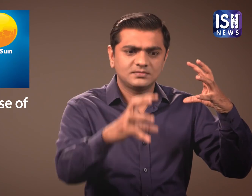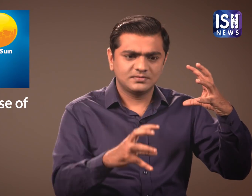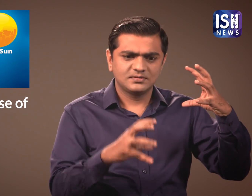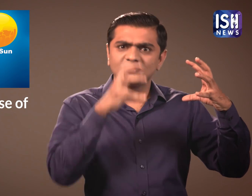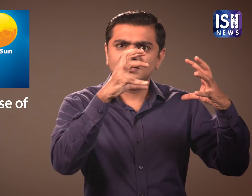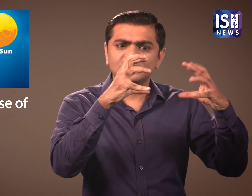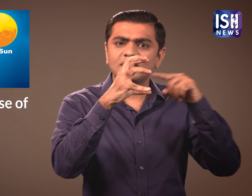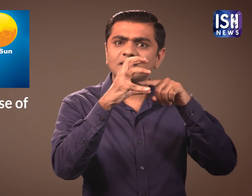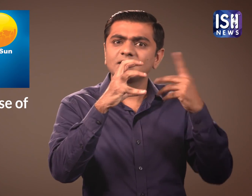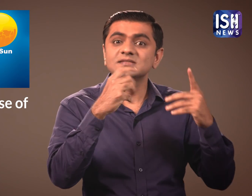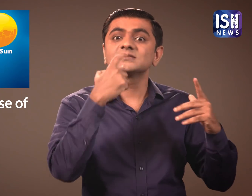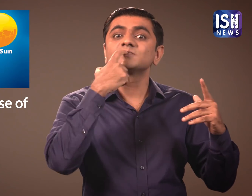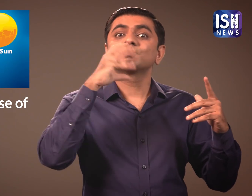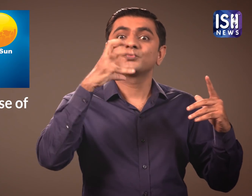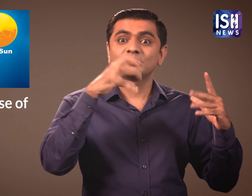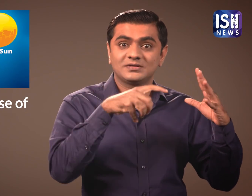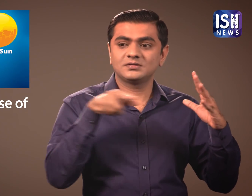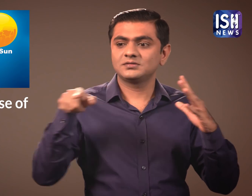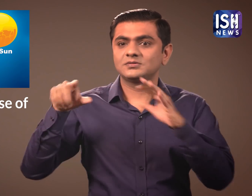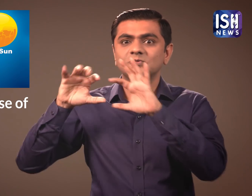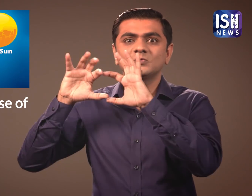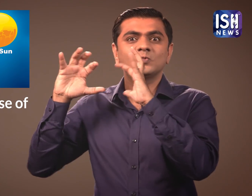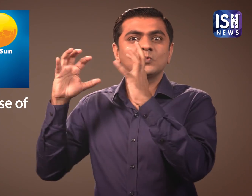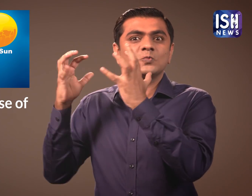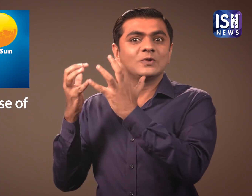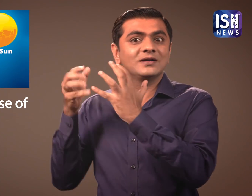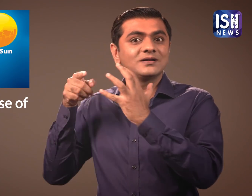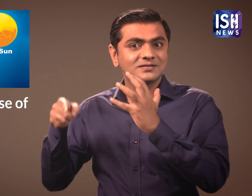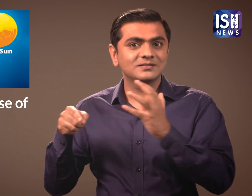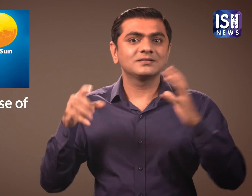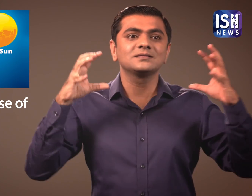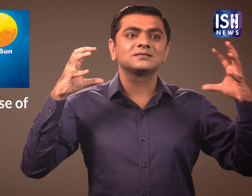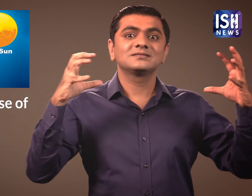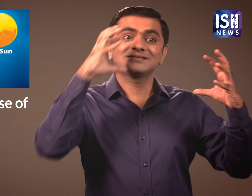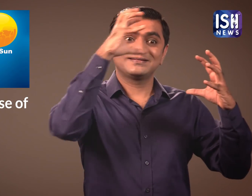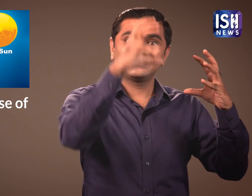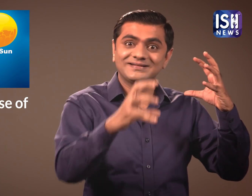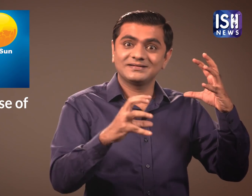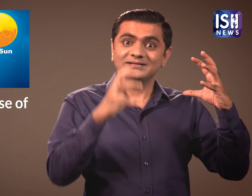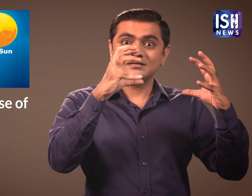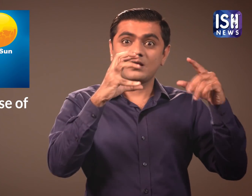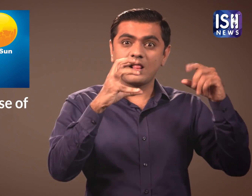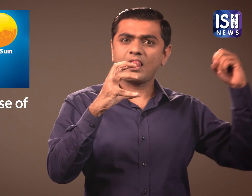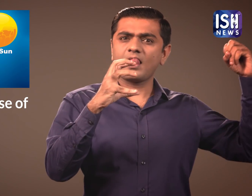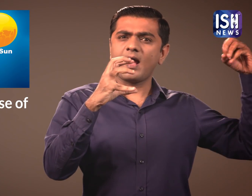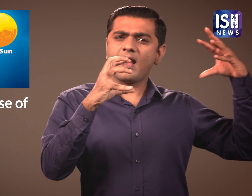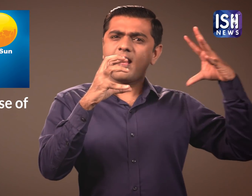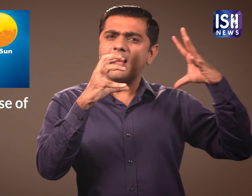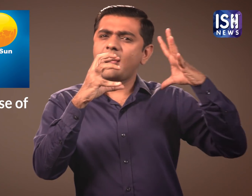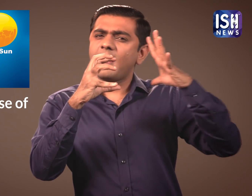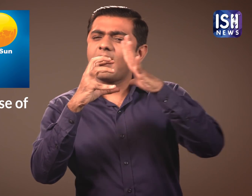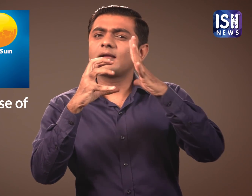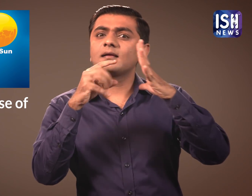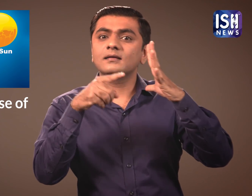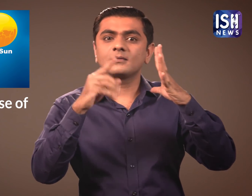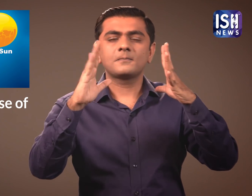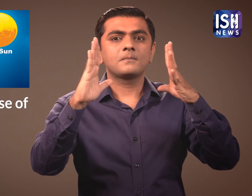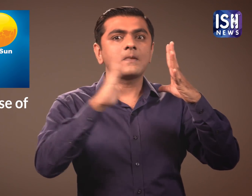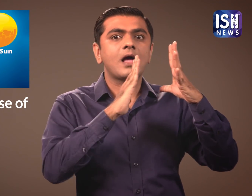When the Moon is between the Sun and the Earth, it